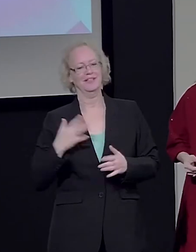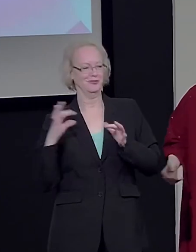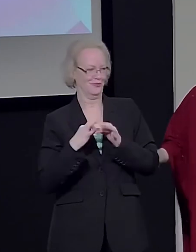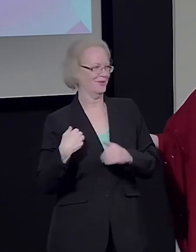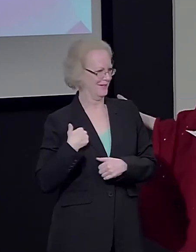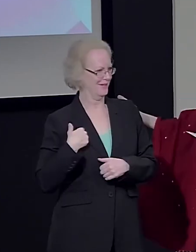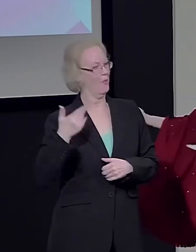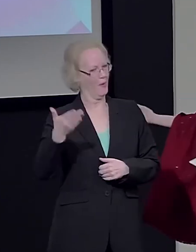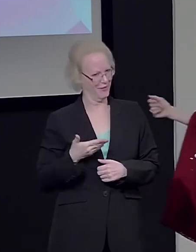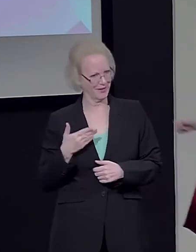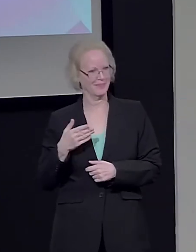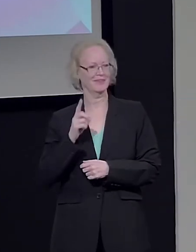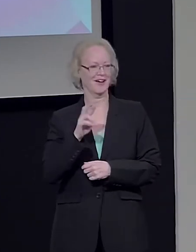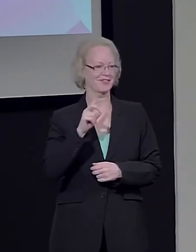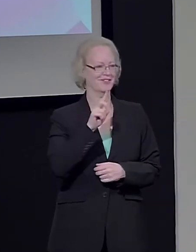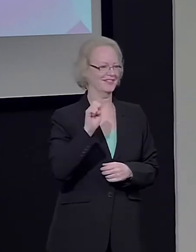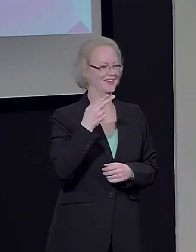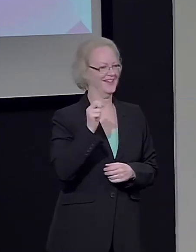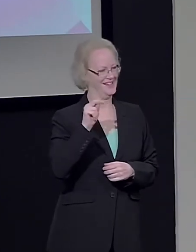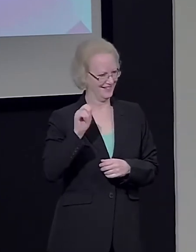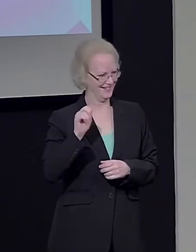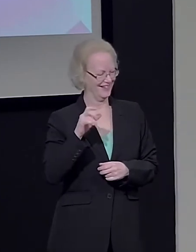Dr. DeHaan, and I'll leave the work.